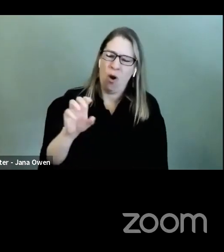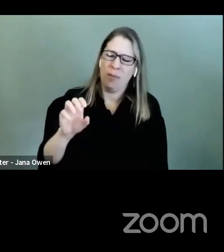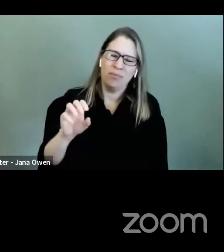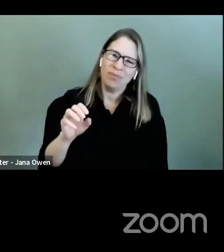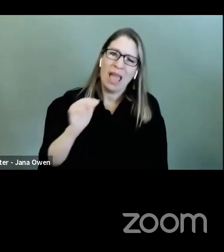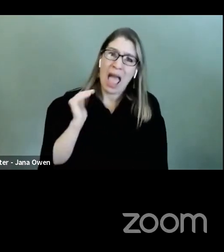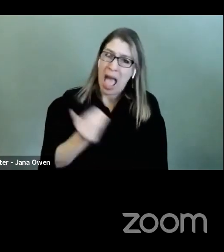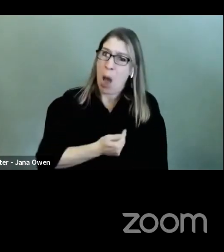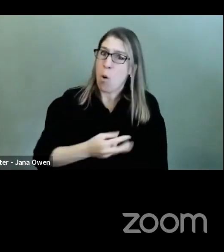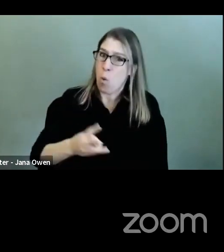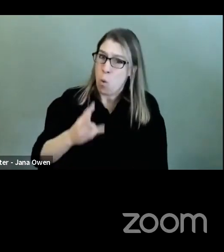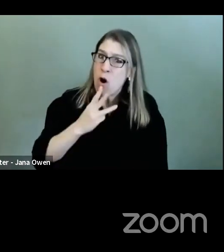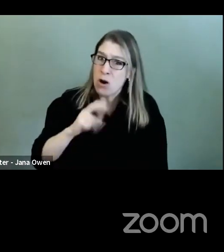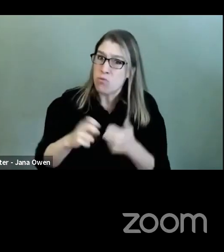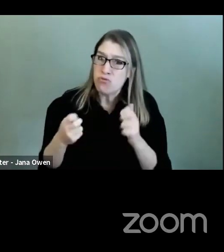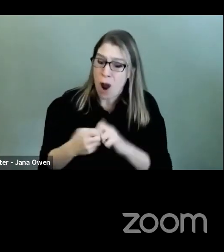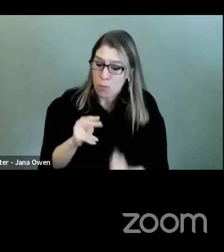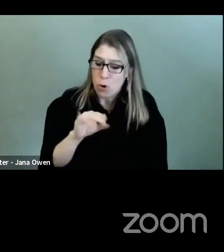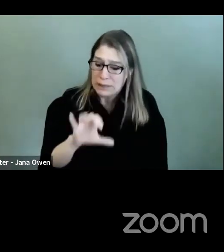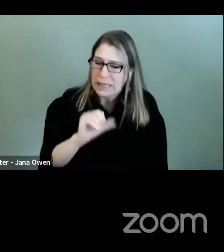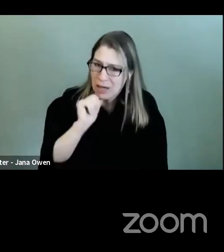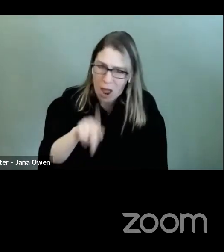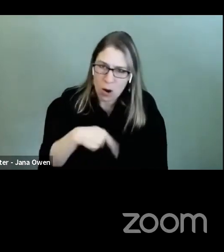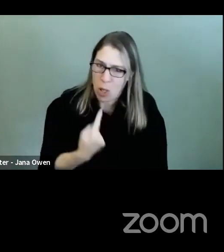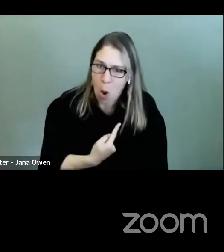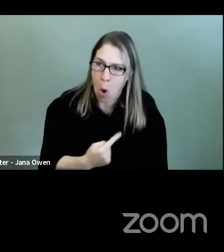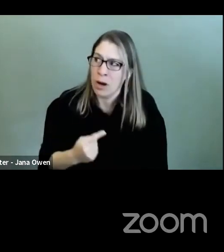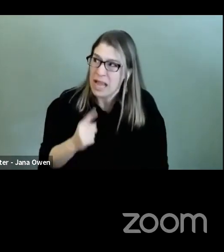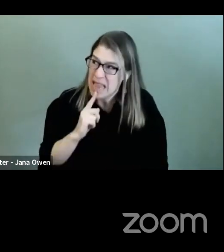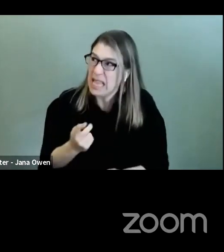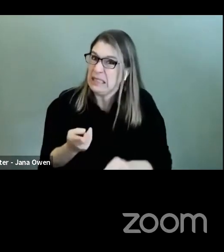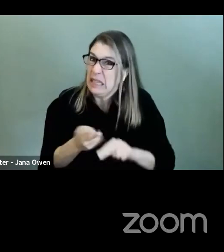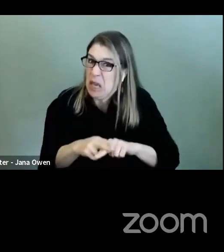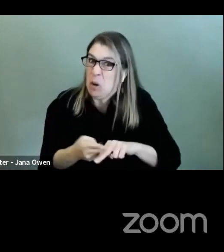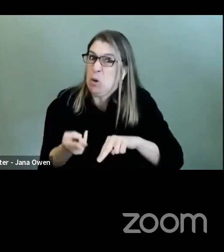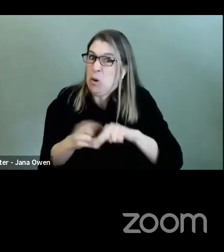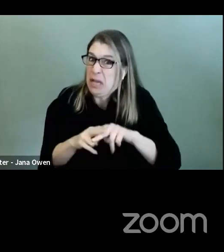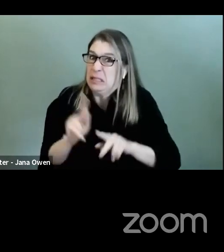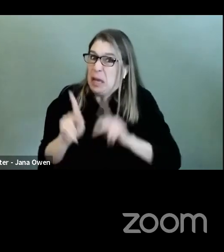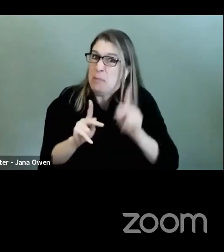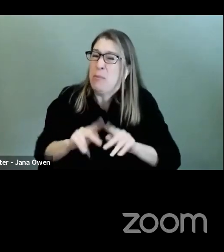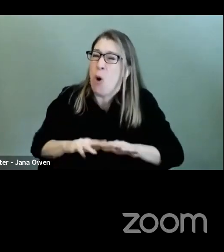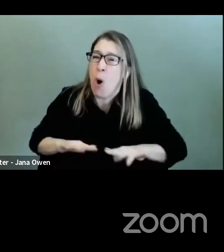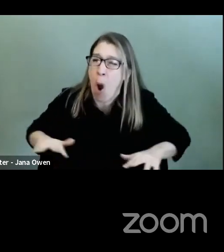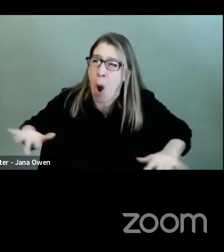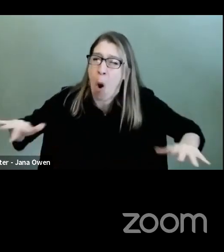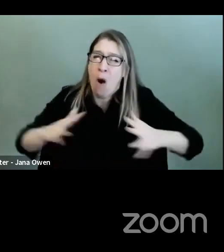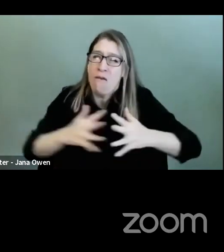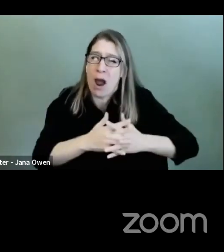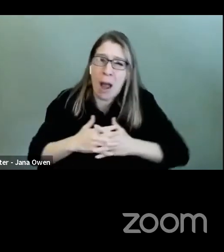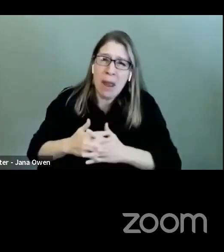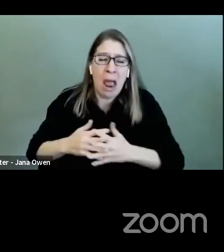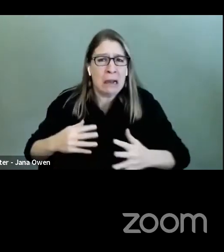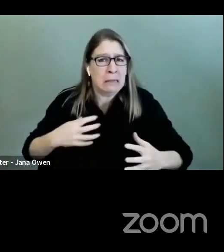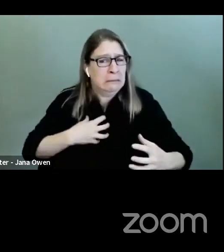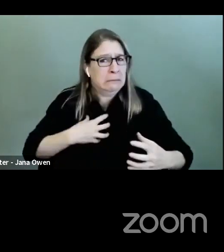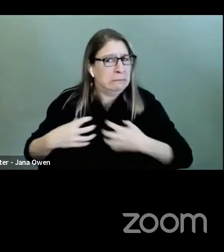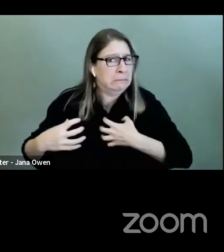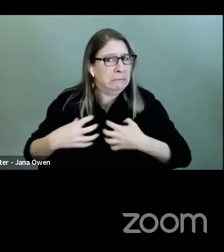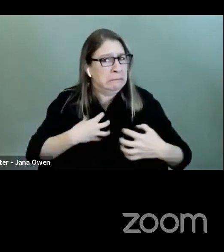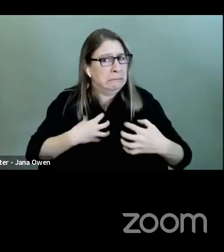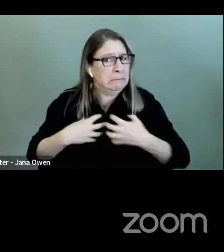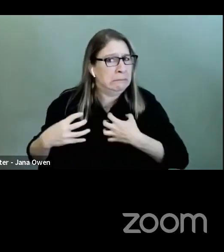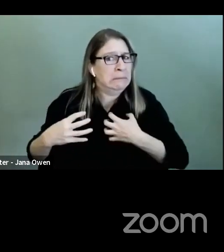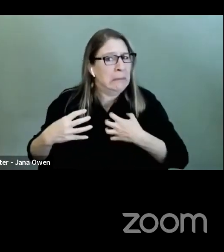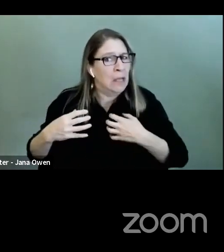national infrastructure crisis issue. And the key is that we need to fully fund it. And so